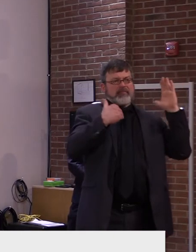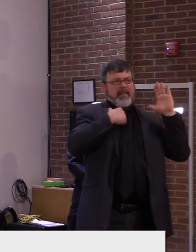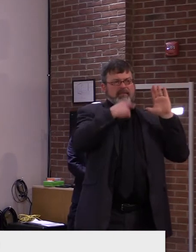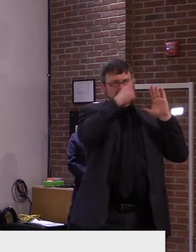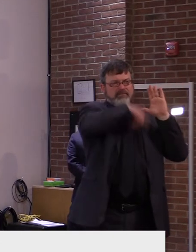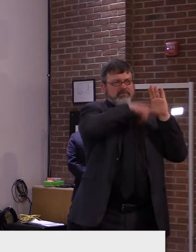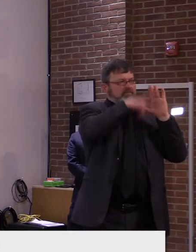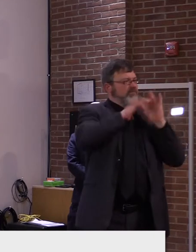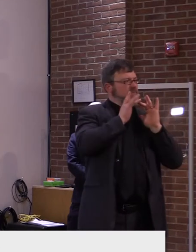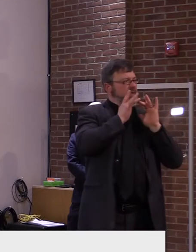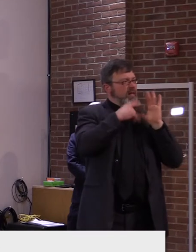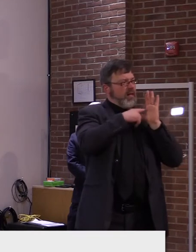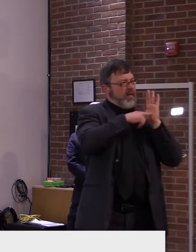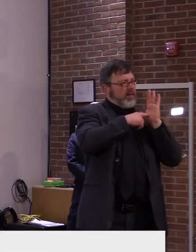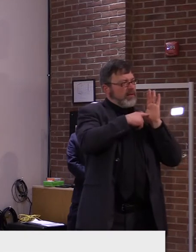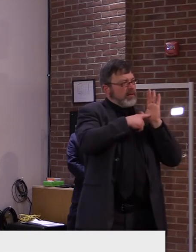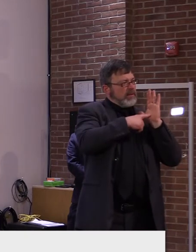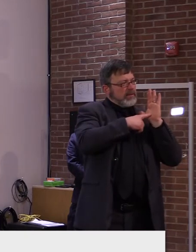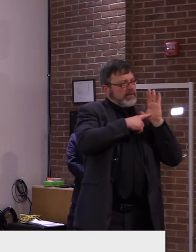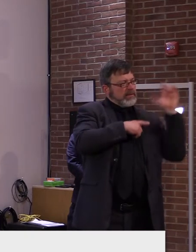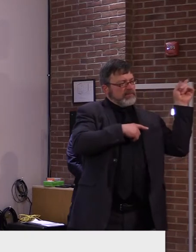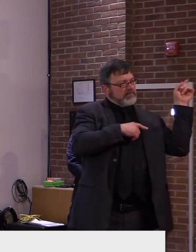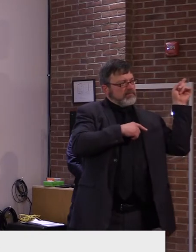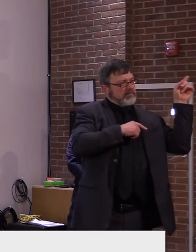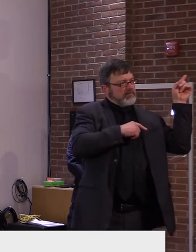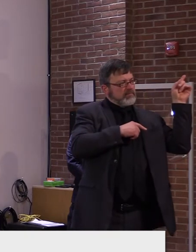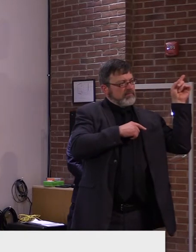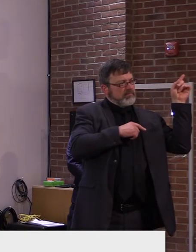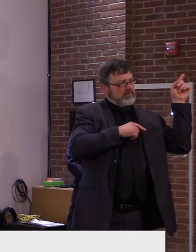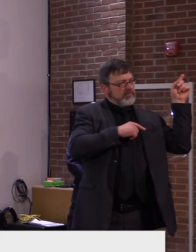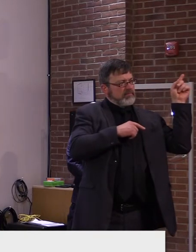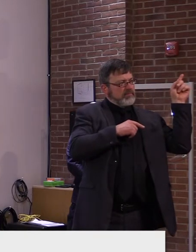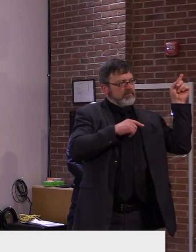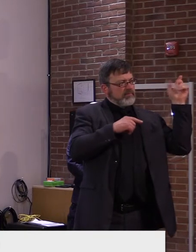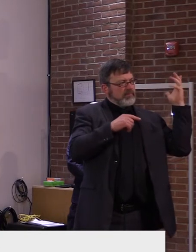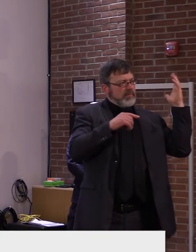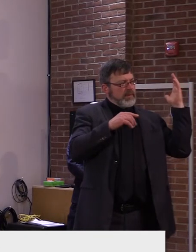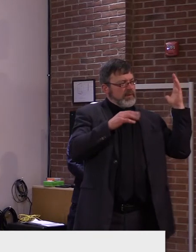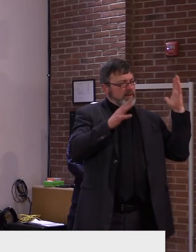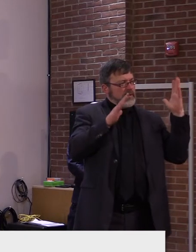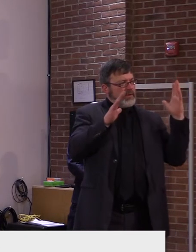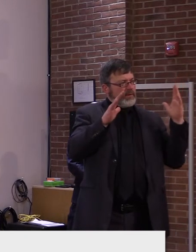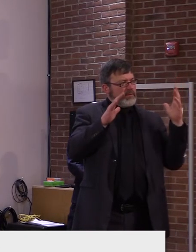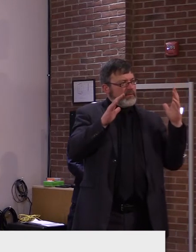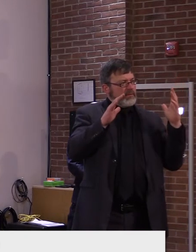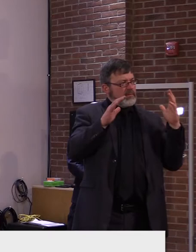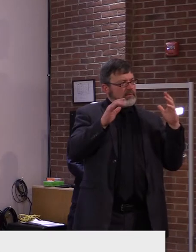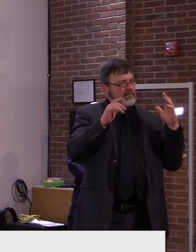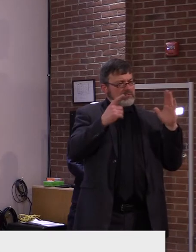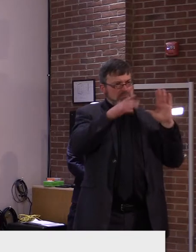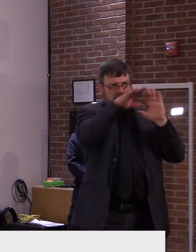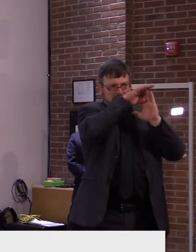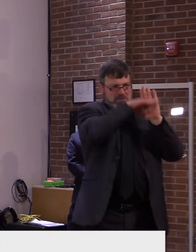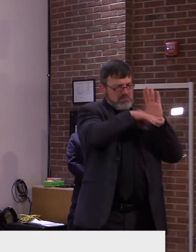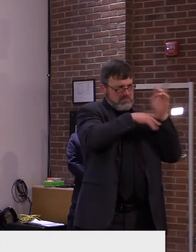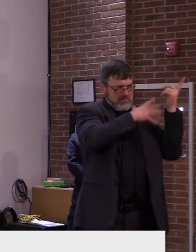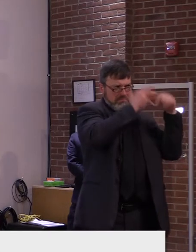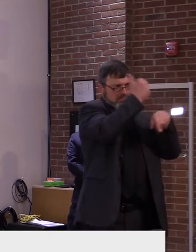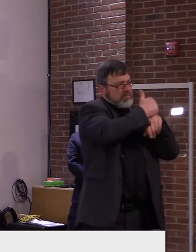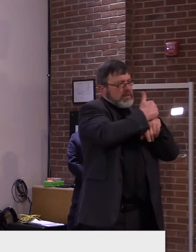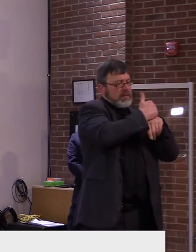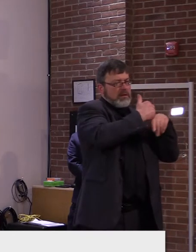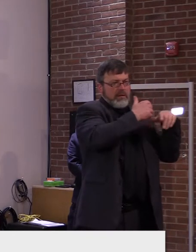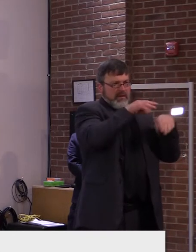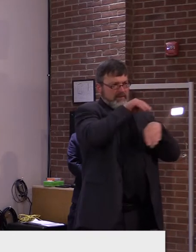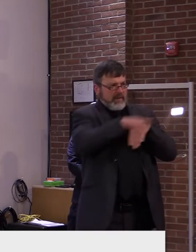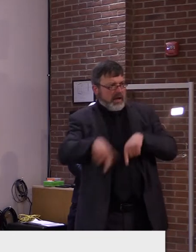not going to alter the, um, the state's, uh, guidelines. Uh, but I believe the state's guidelines right now